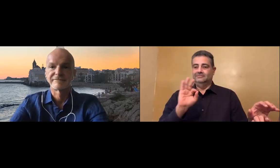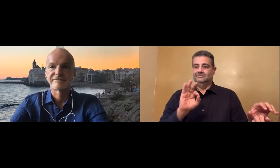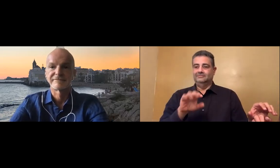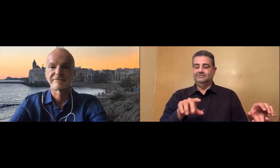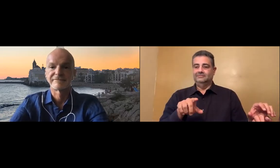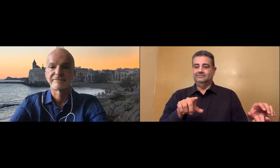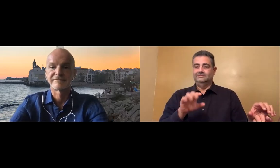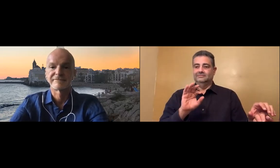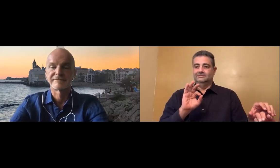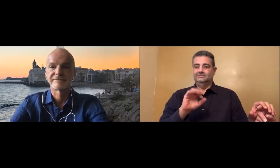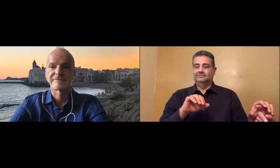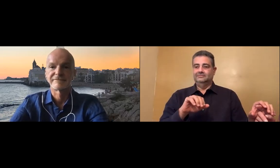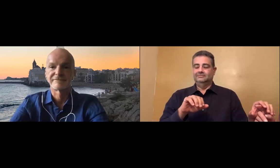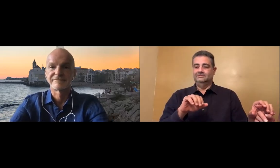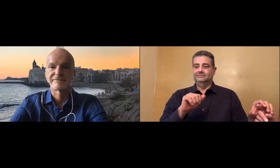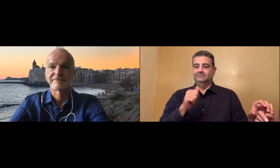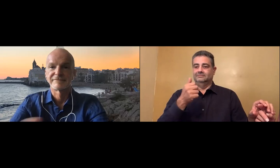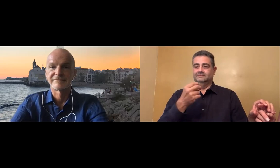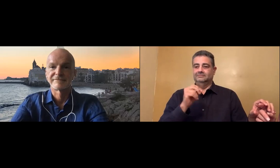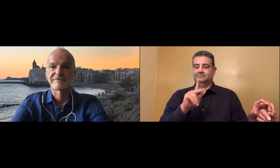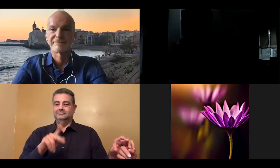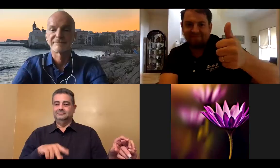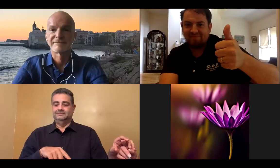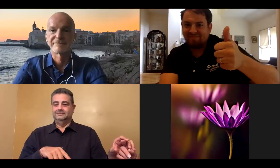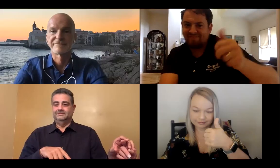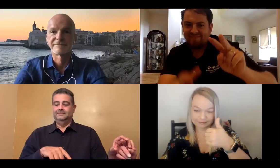If you can give me some reaction, that would be great.